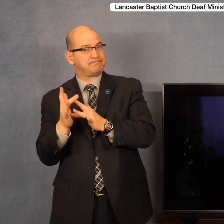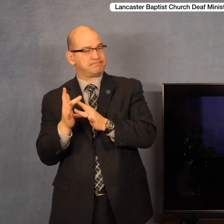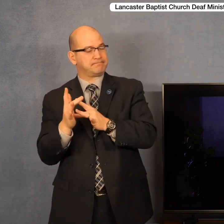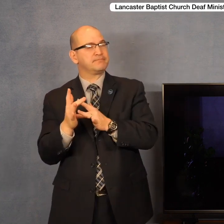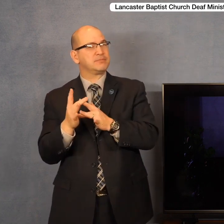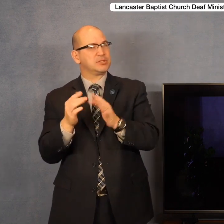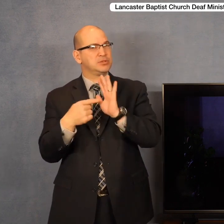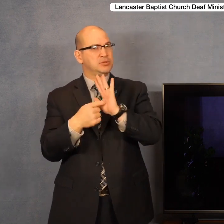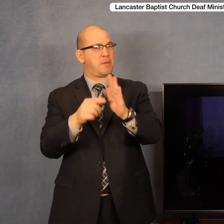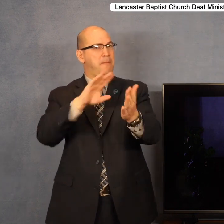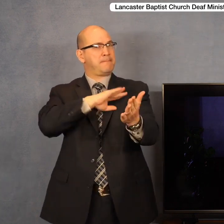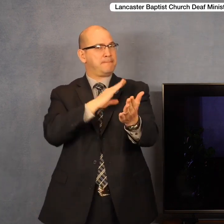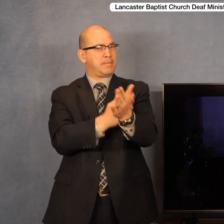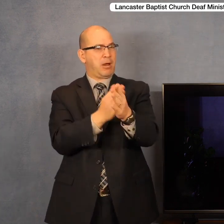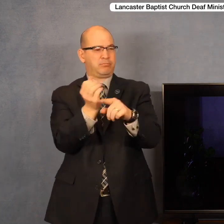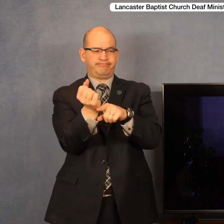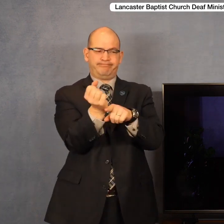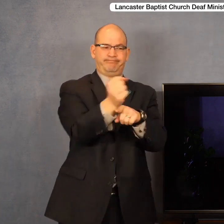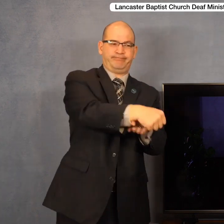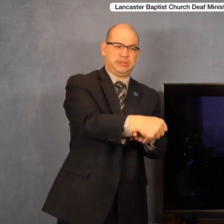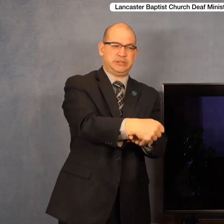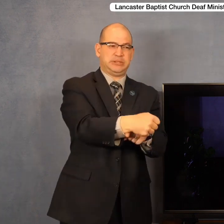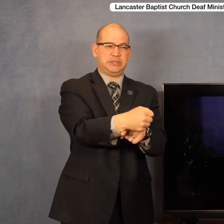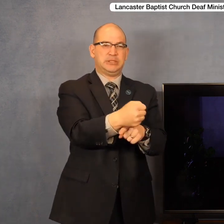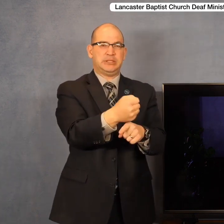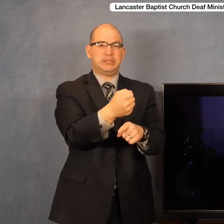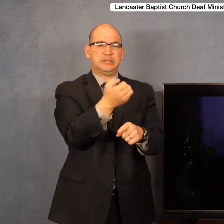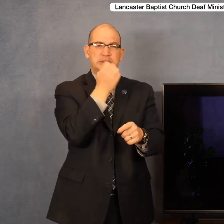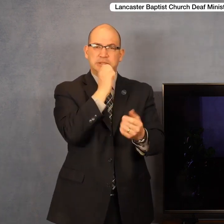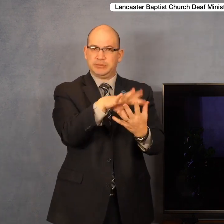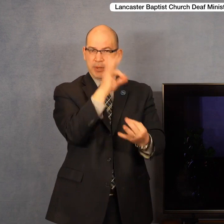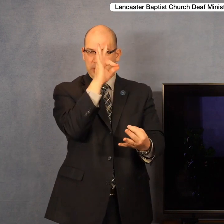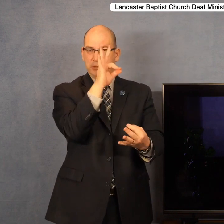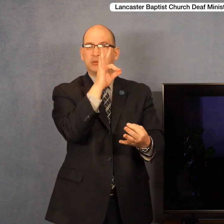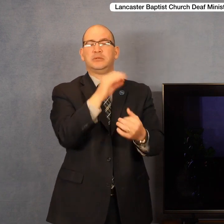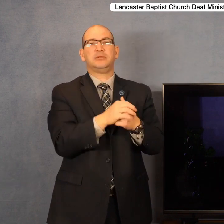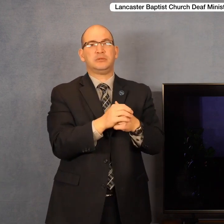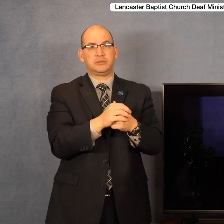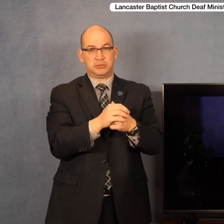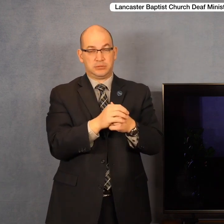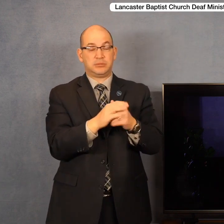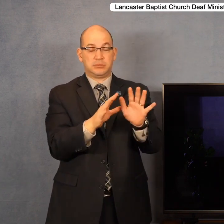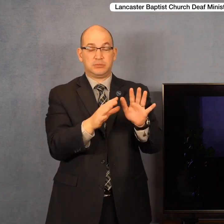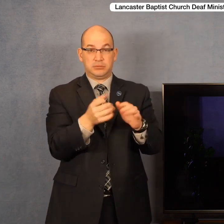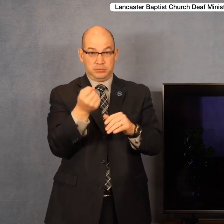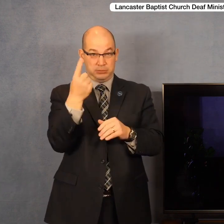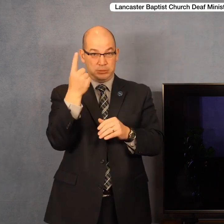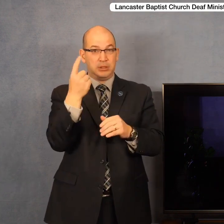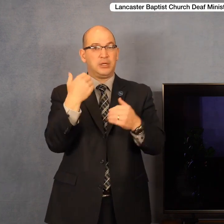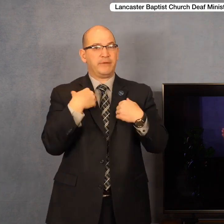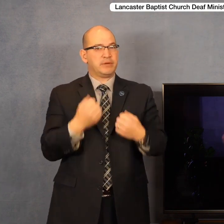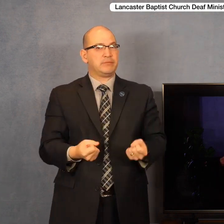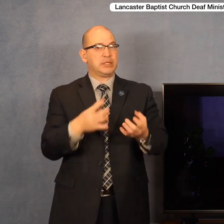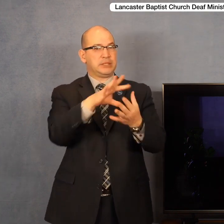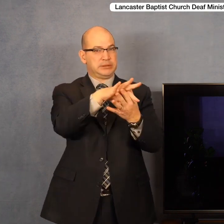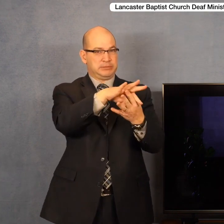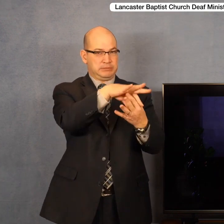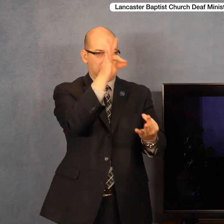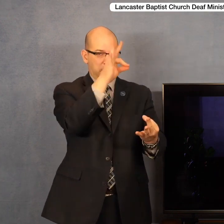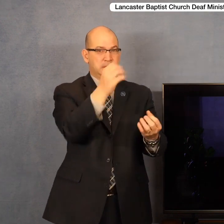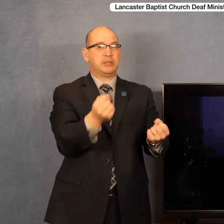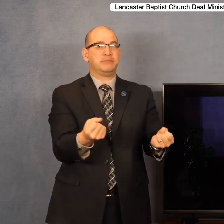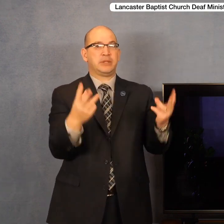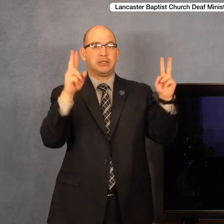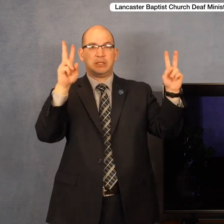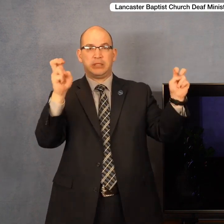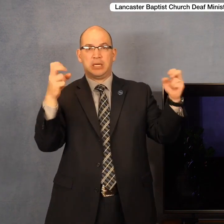over the spirit world. Make no mistake about it, there is a spirit world today, there are many fallen angels,